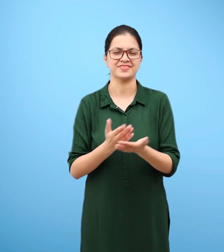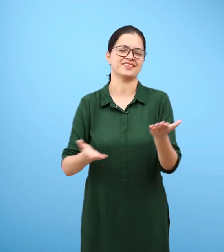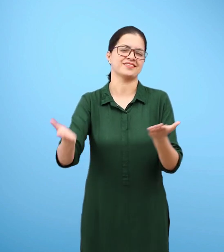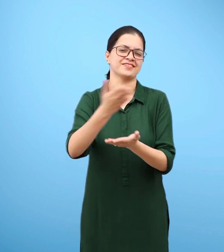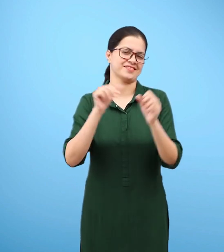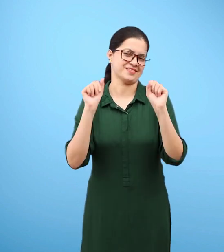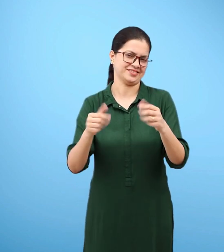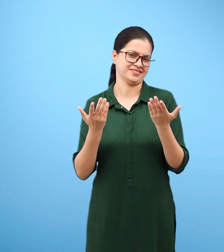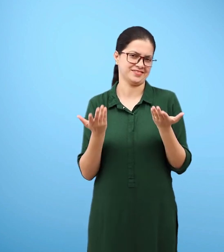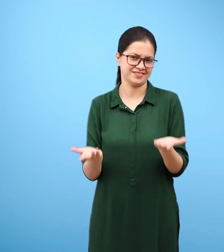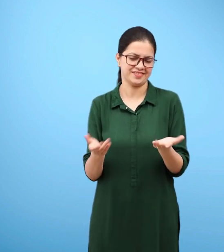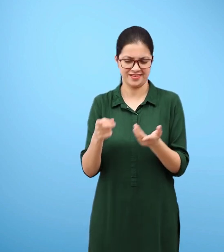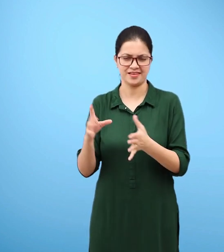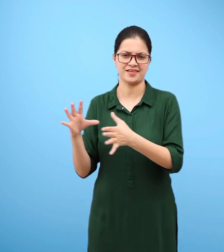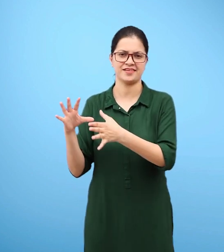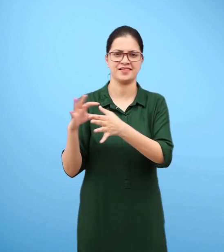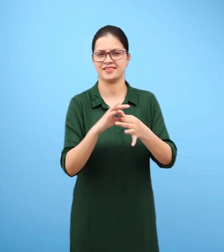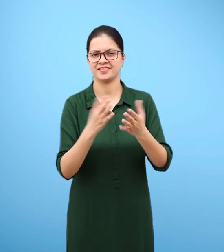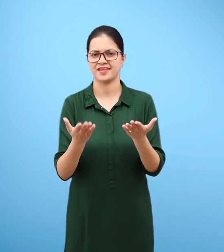Yes, you are right. It is air.